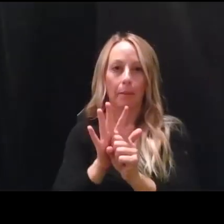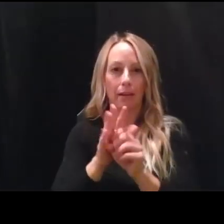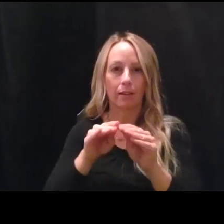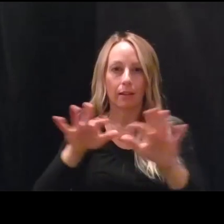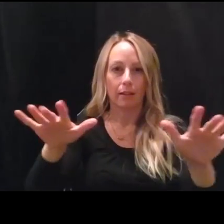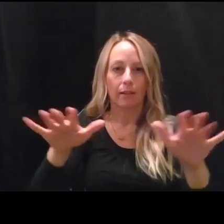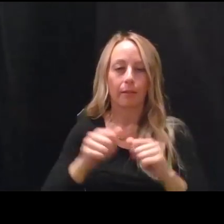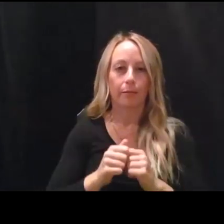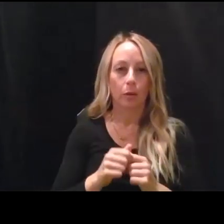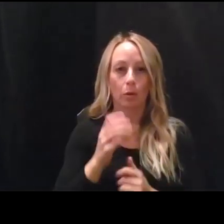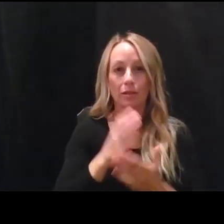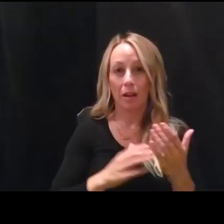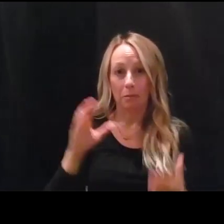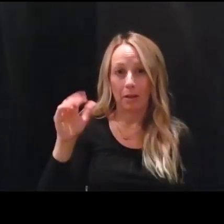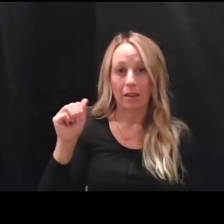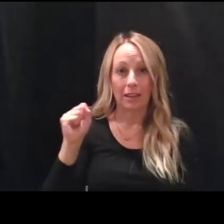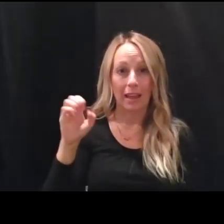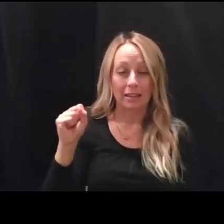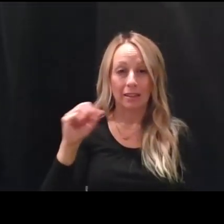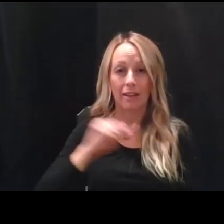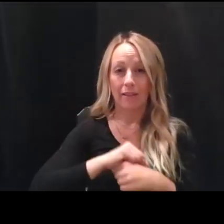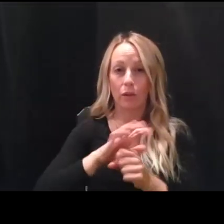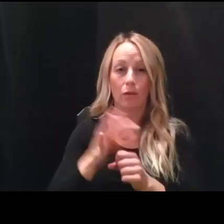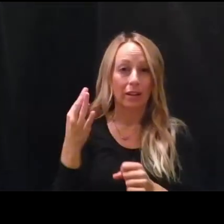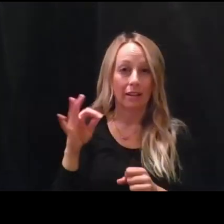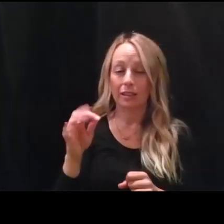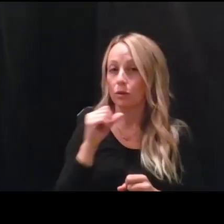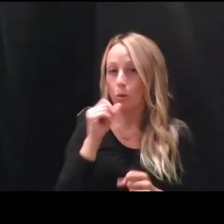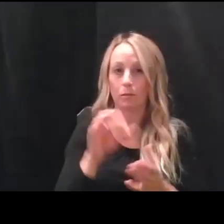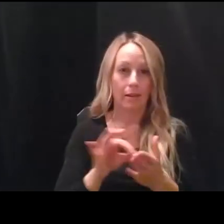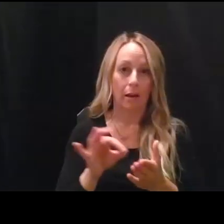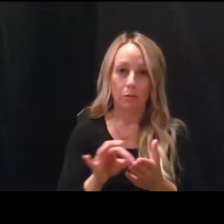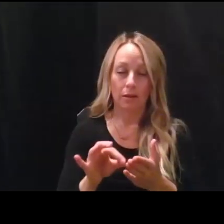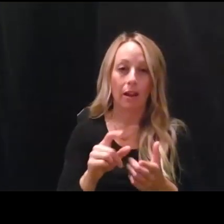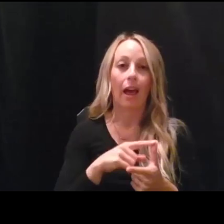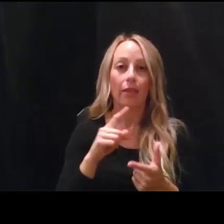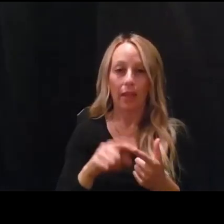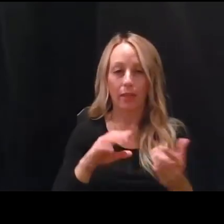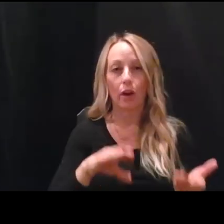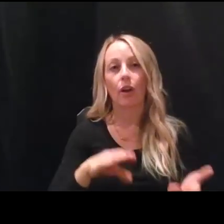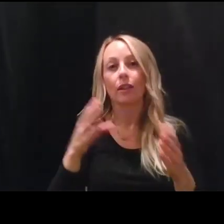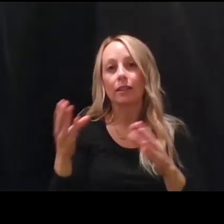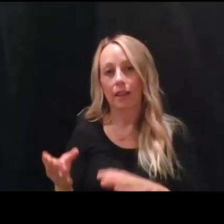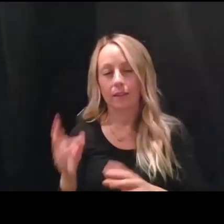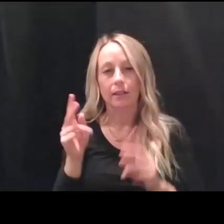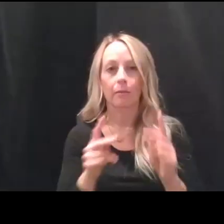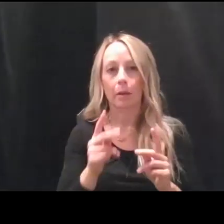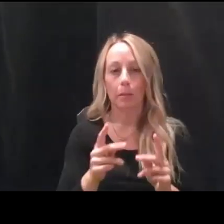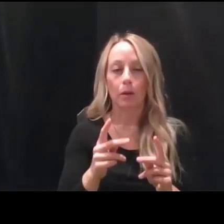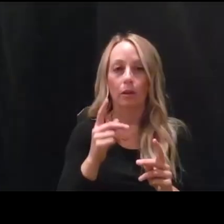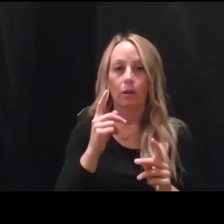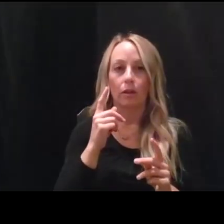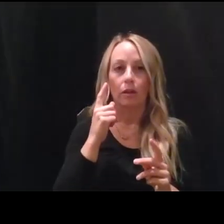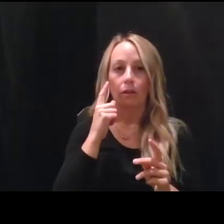cases of COVID-19 that don't get counted. And there are the deaths of people who, for example,